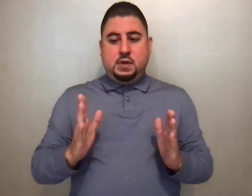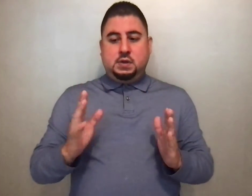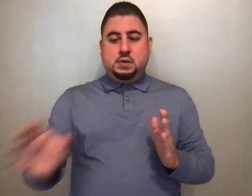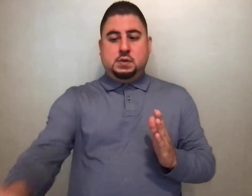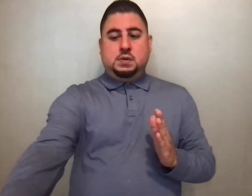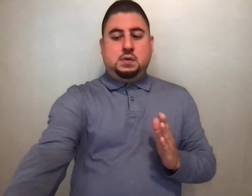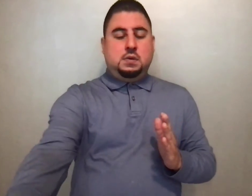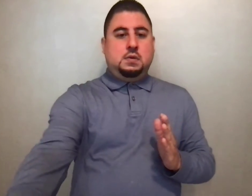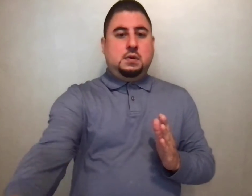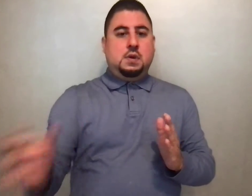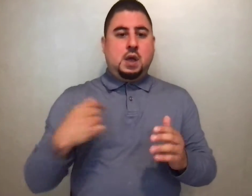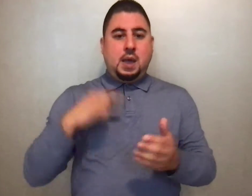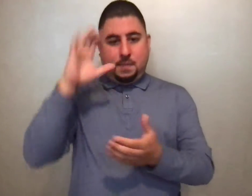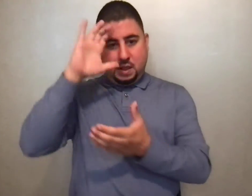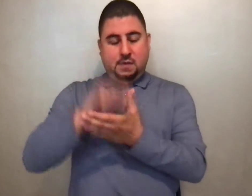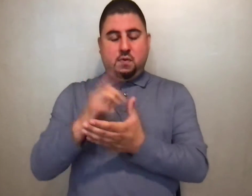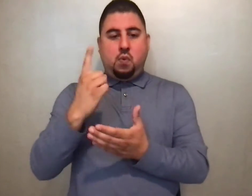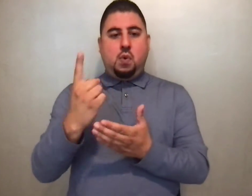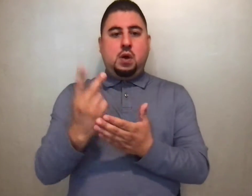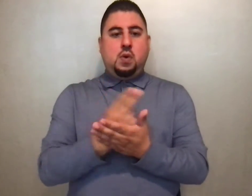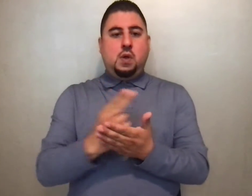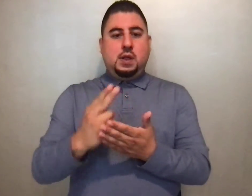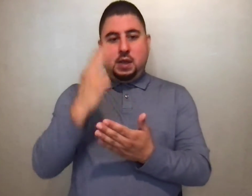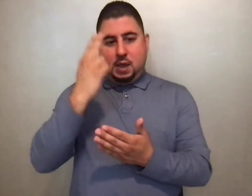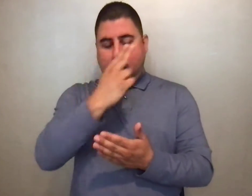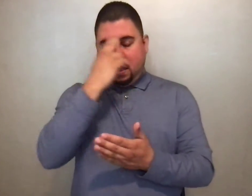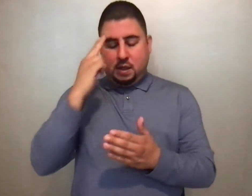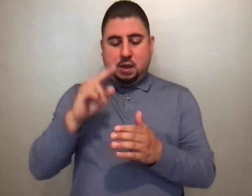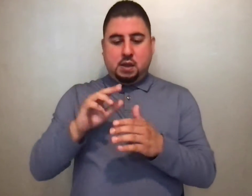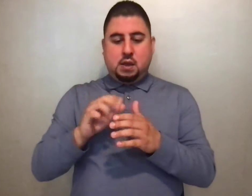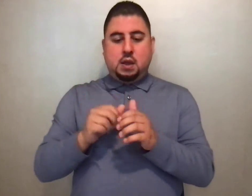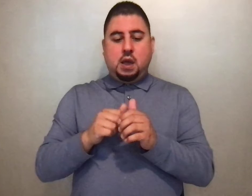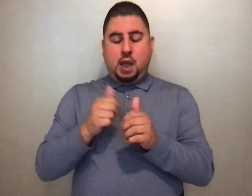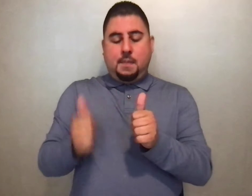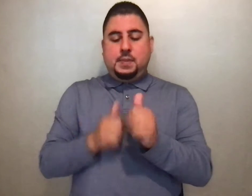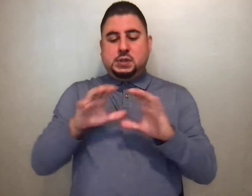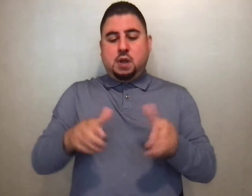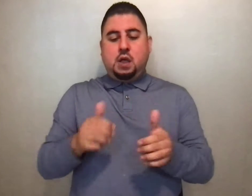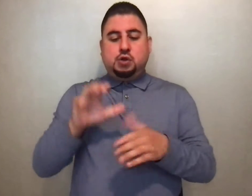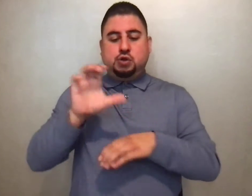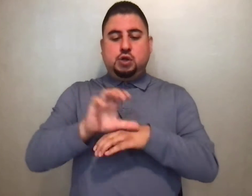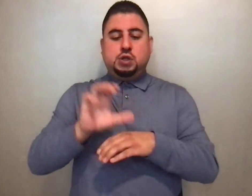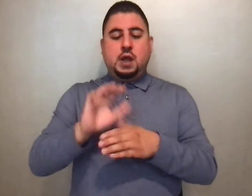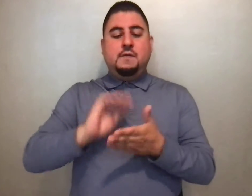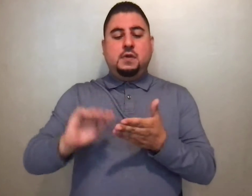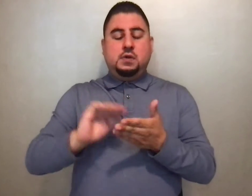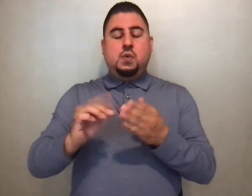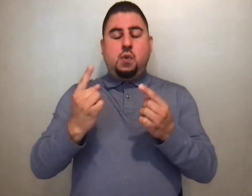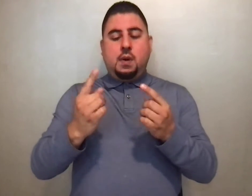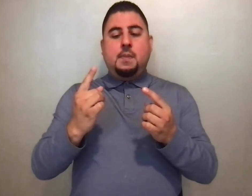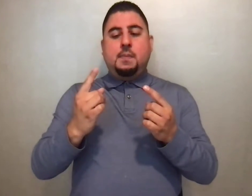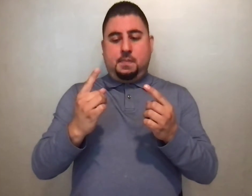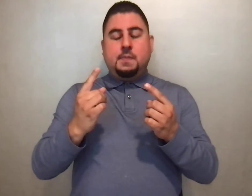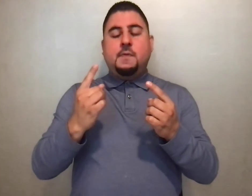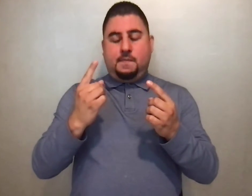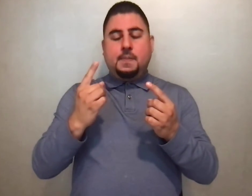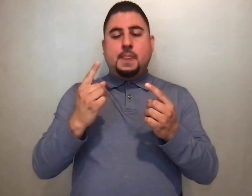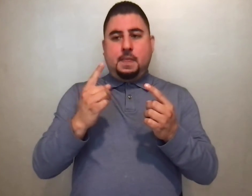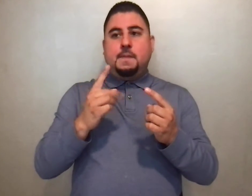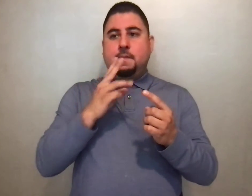one holy Catholic and apostolic church. I confess one baptism for the forgiveness of sins, and I look forward to the resurrection